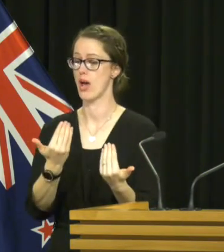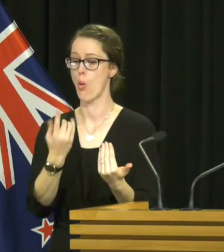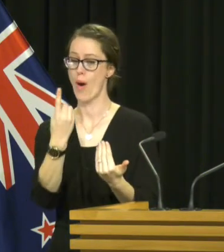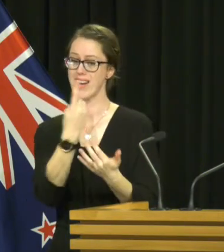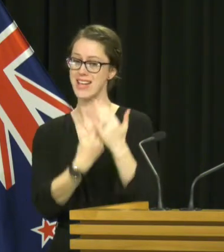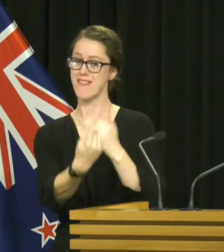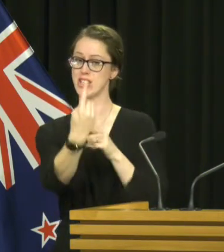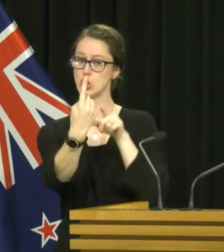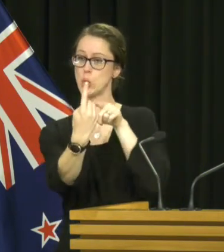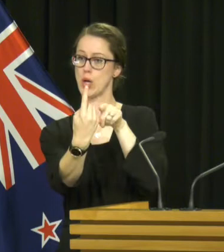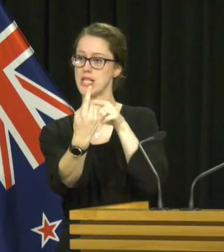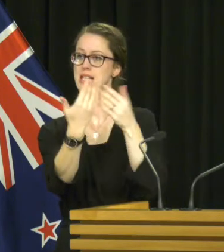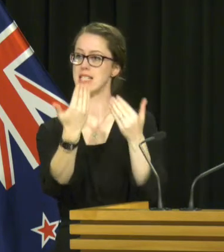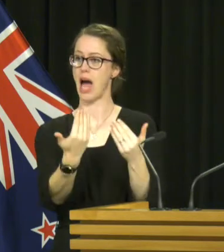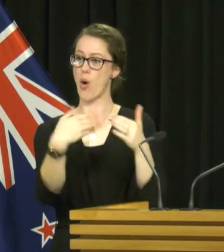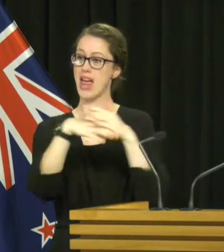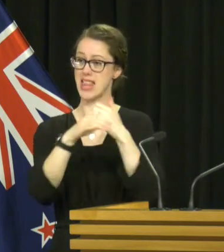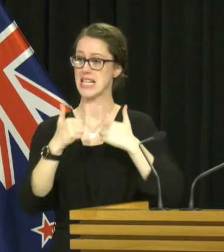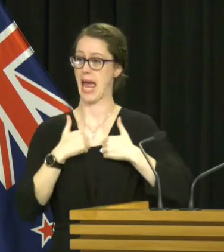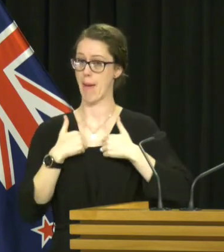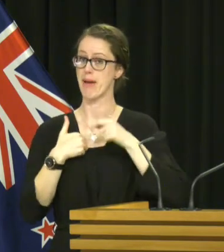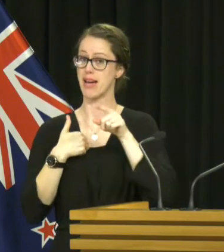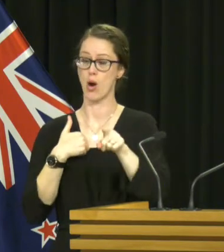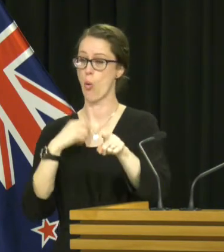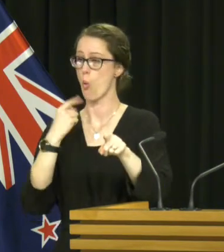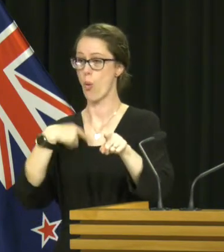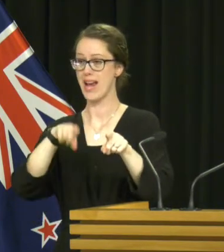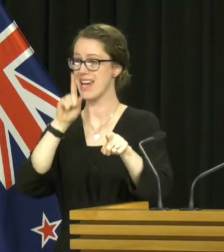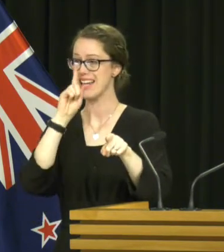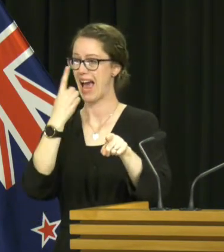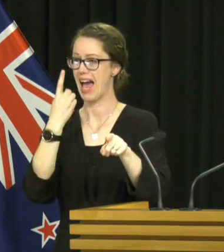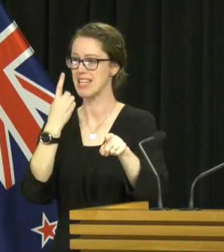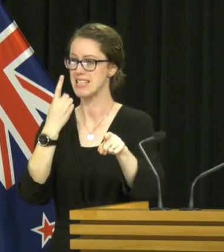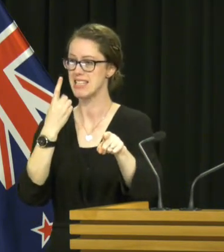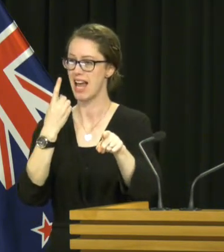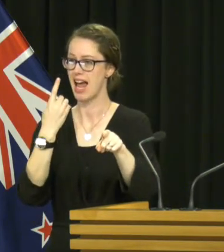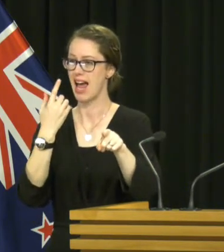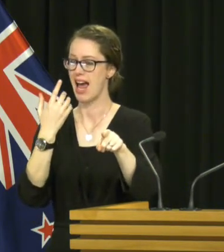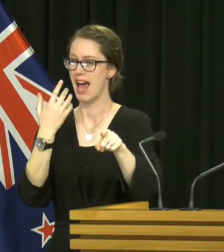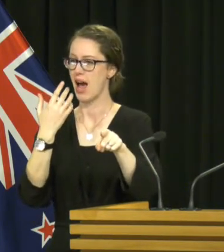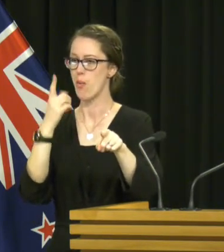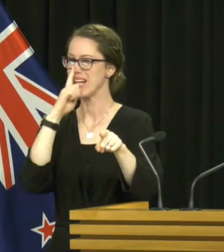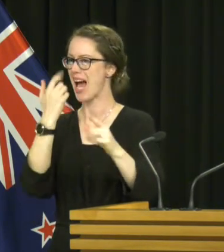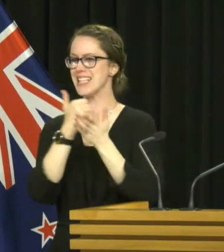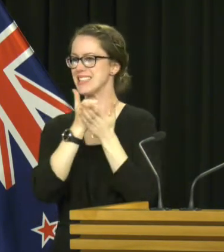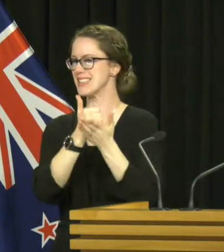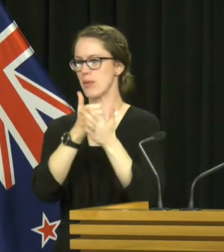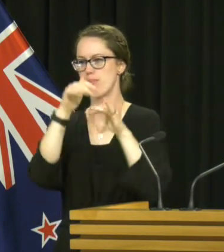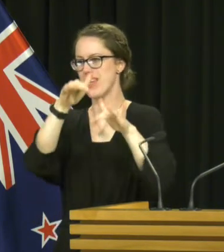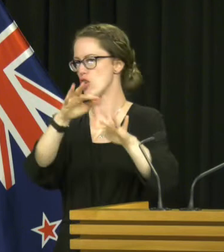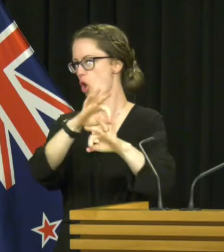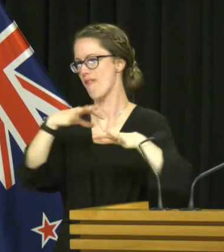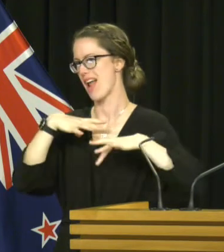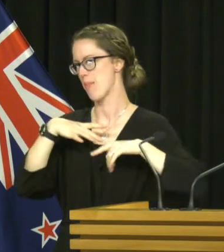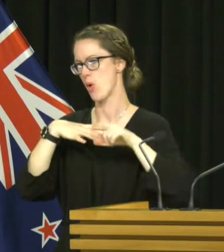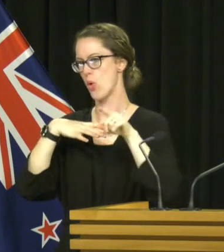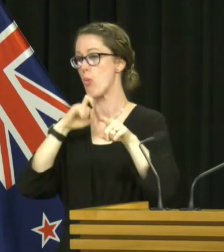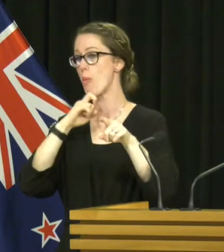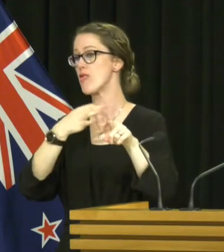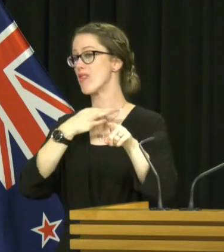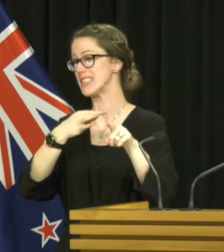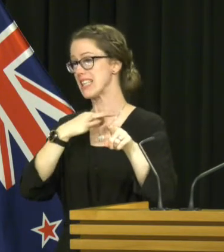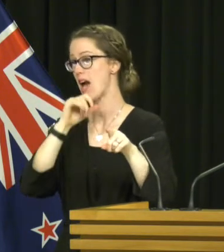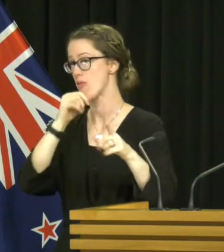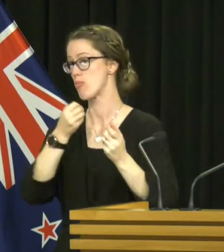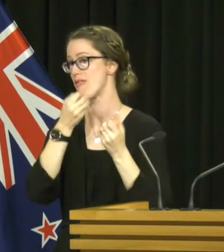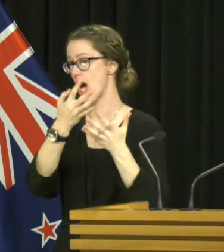individual who is now in a camp where we do not have consular assistance available and where it would come at risk